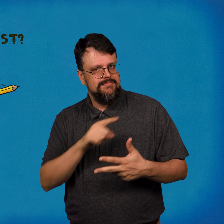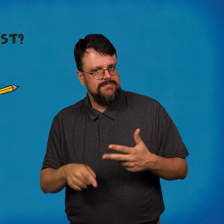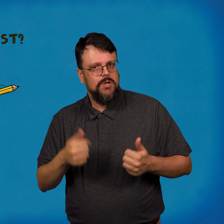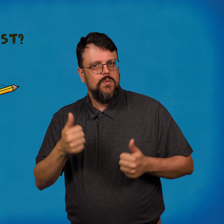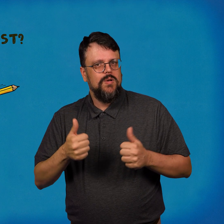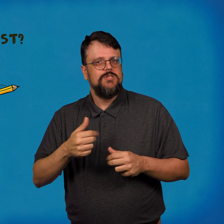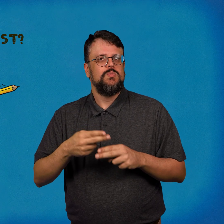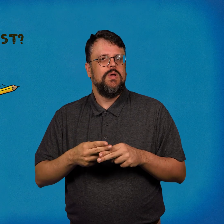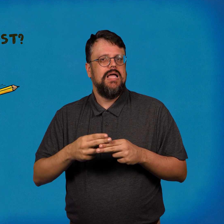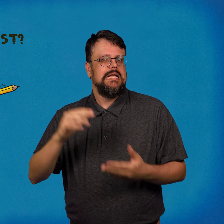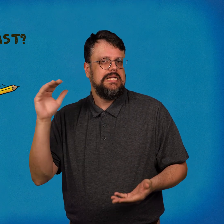Which weighs the least?